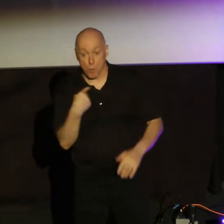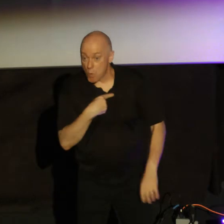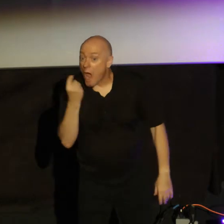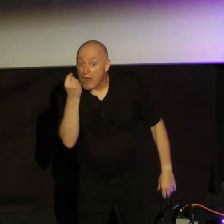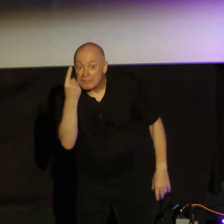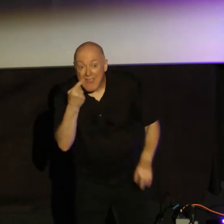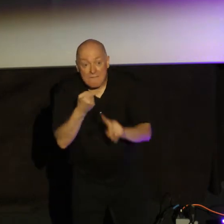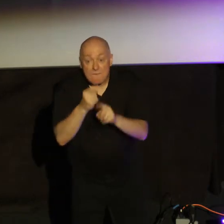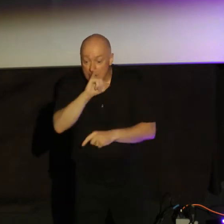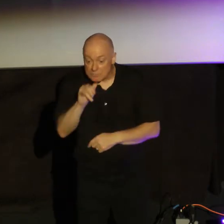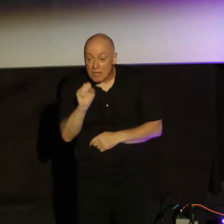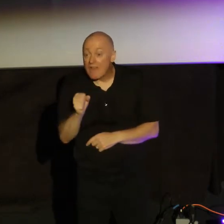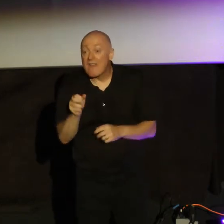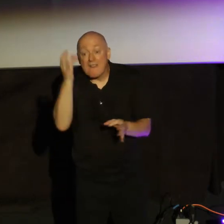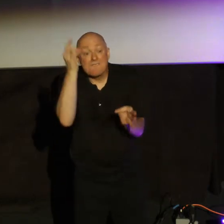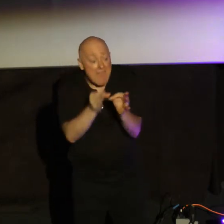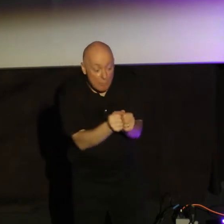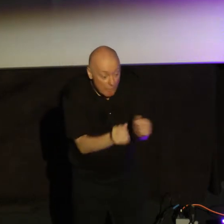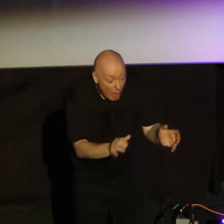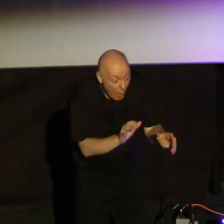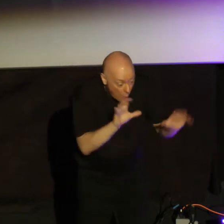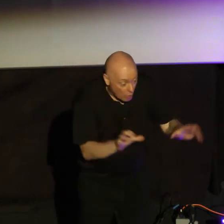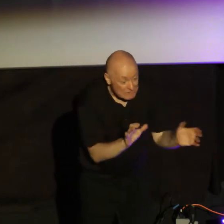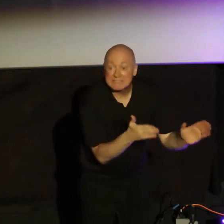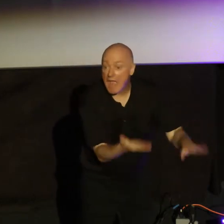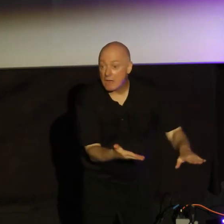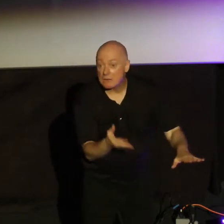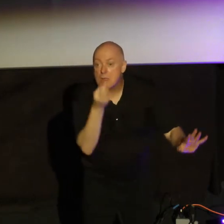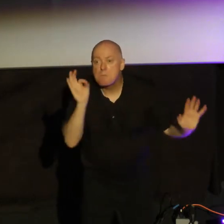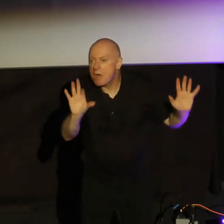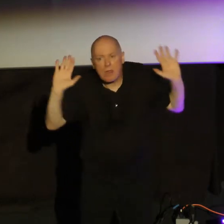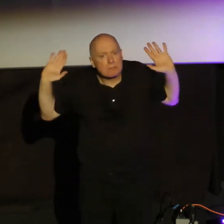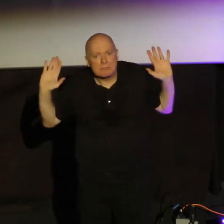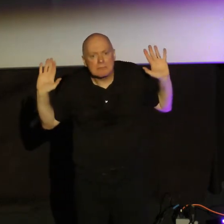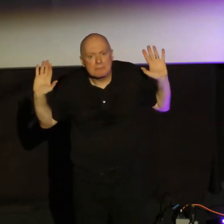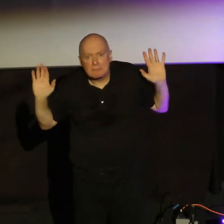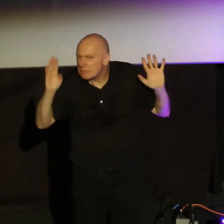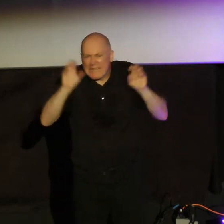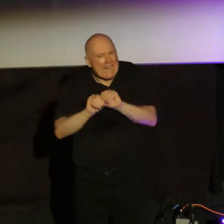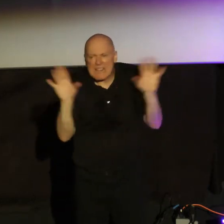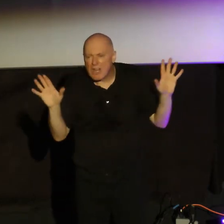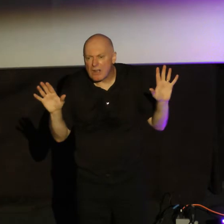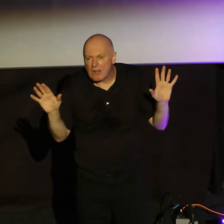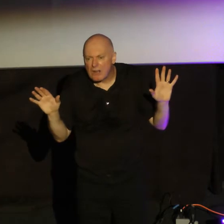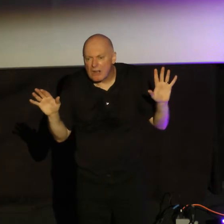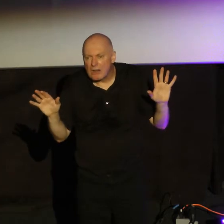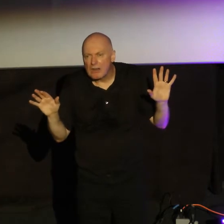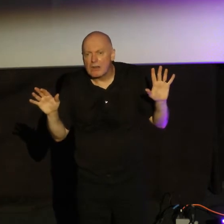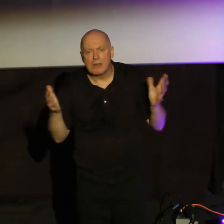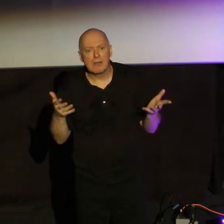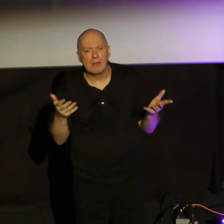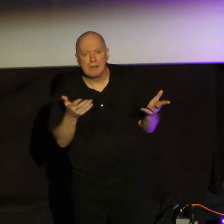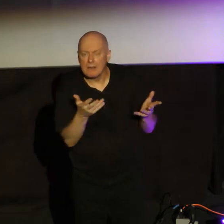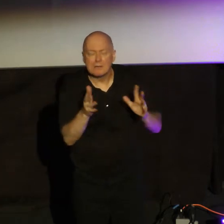that faith without works is dead, right? Period. There's no really question. James is like, ah, except on Tuesdays. It's like, no, it's dead.